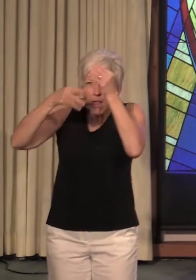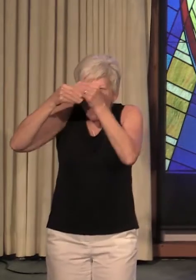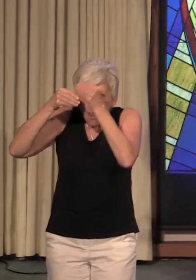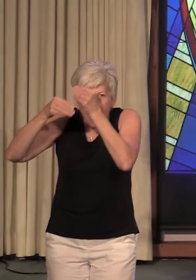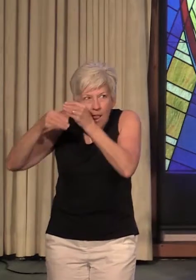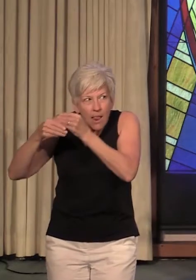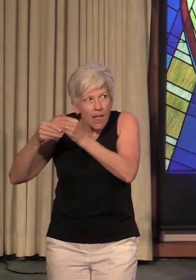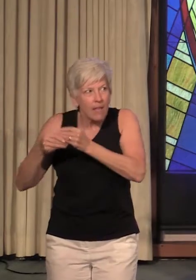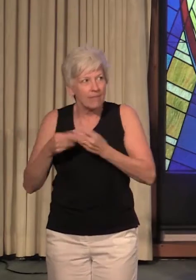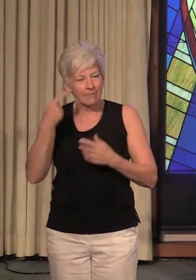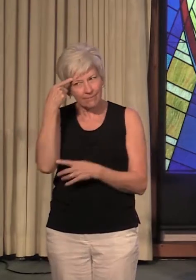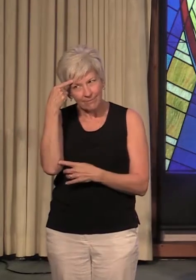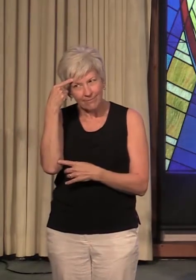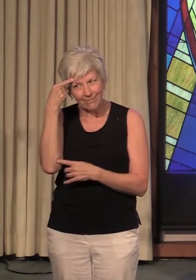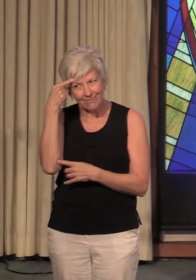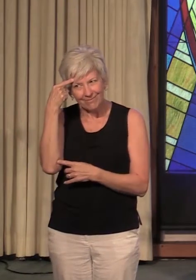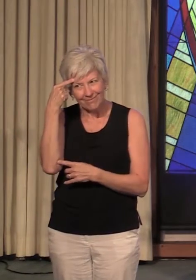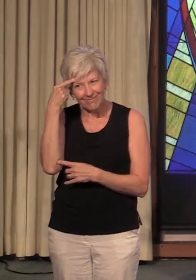to hear.